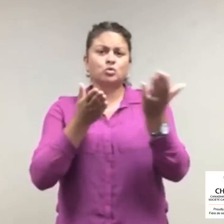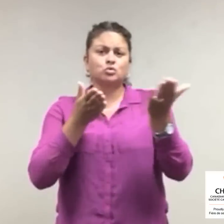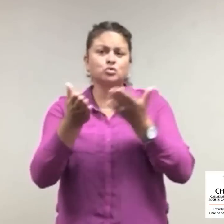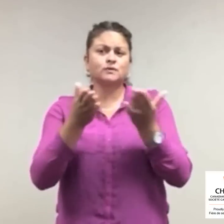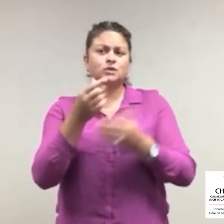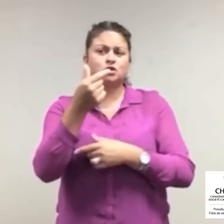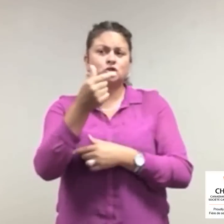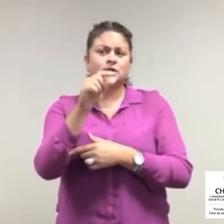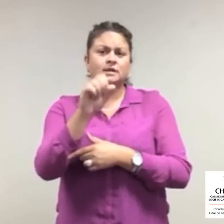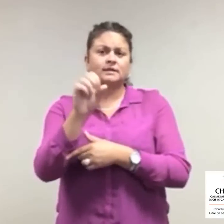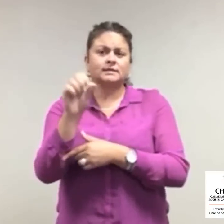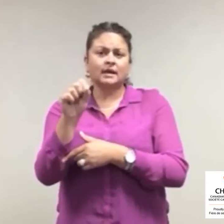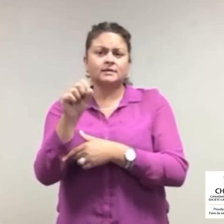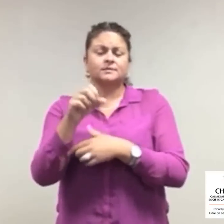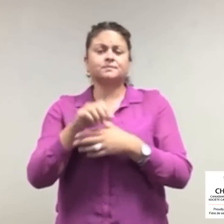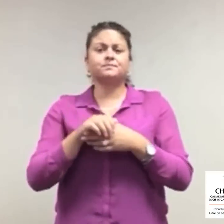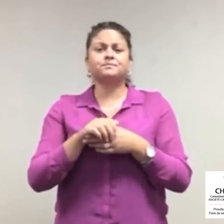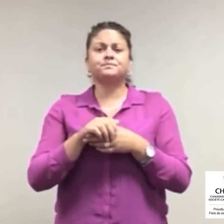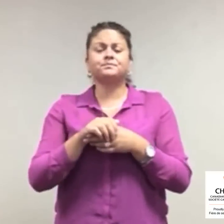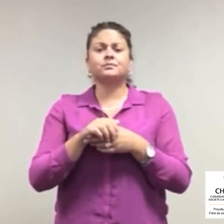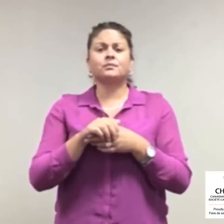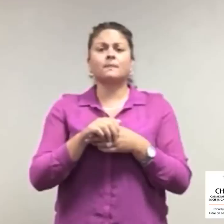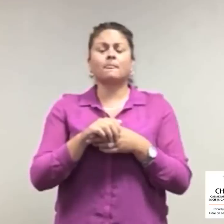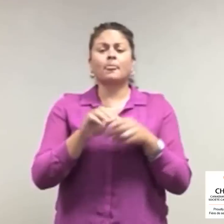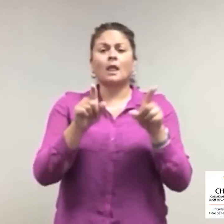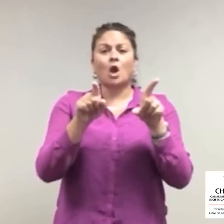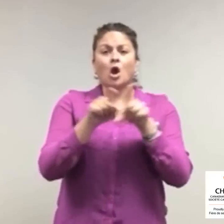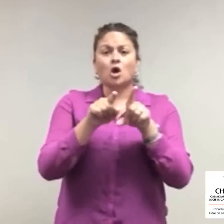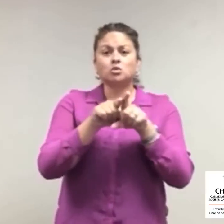government, you can contact GSS or General Support Services.